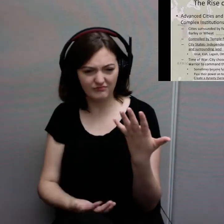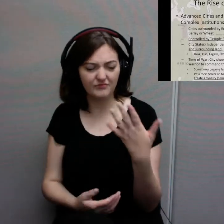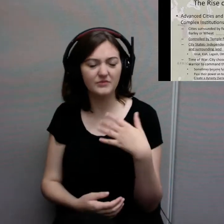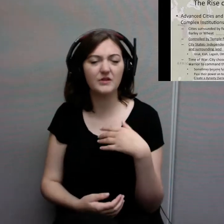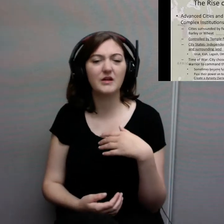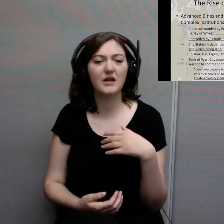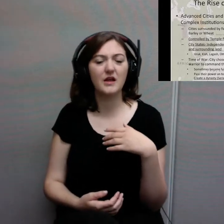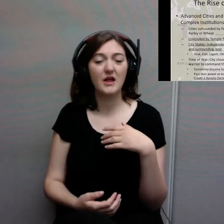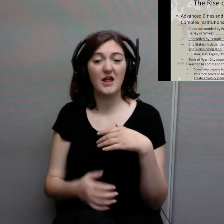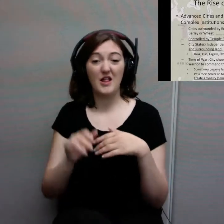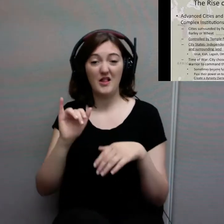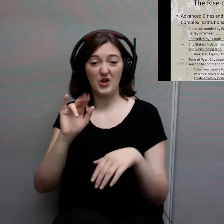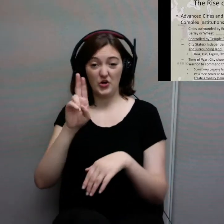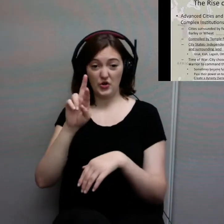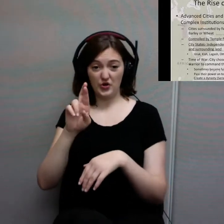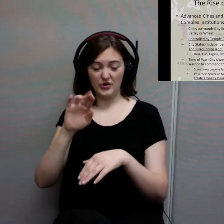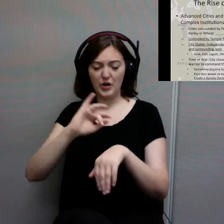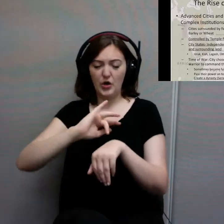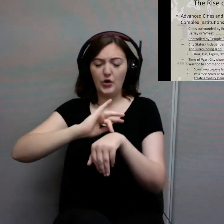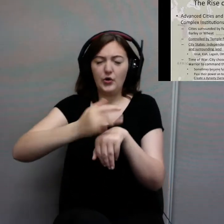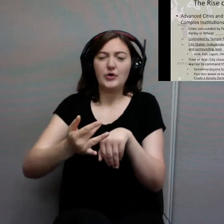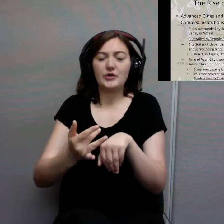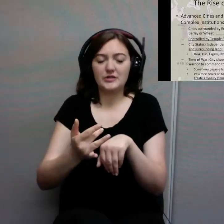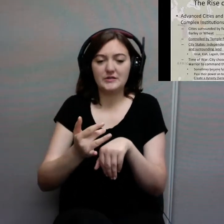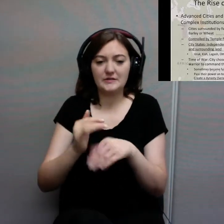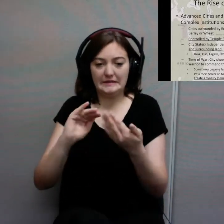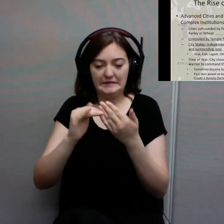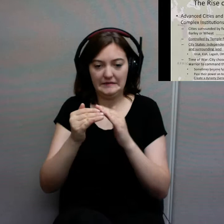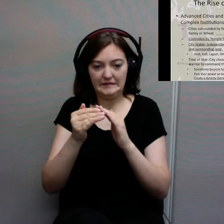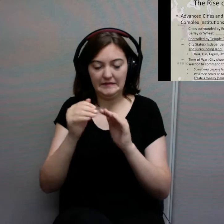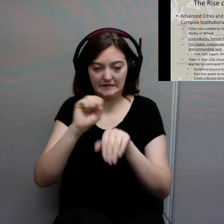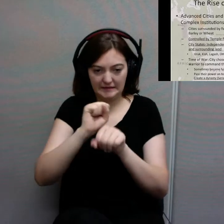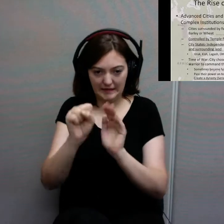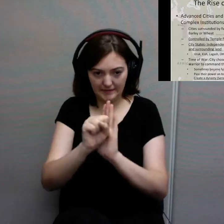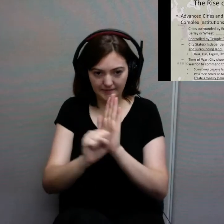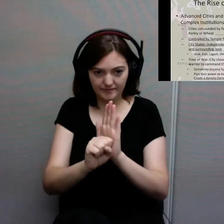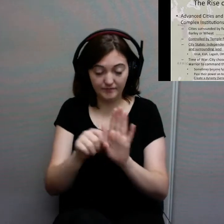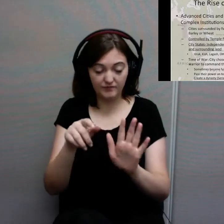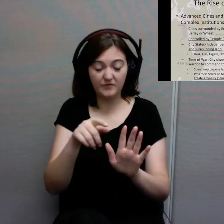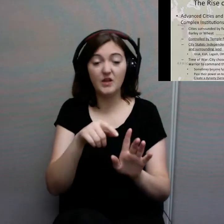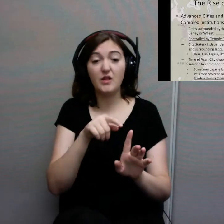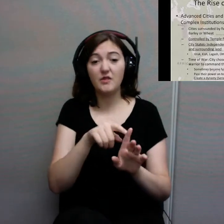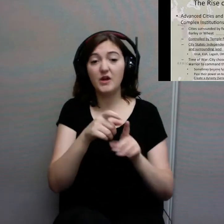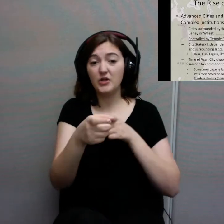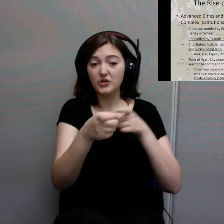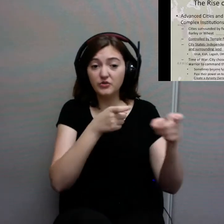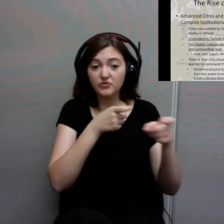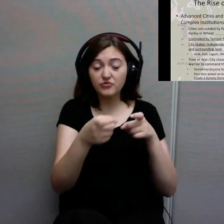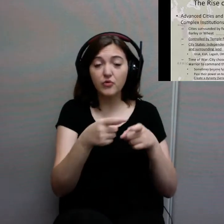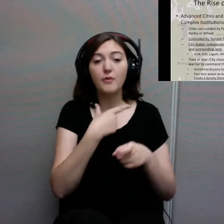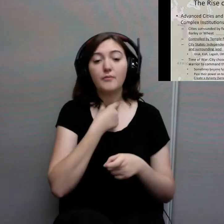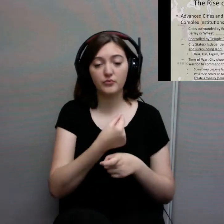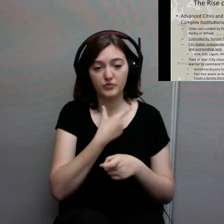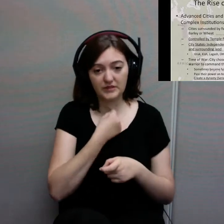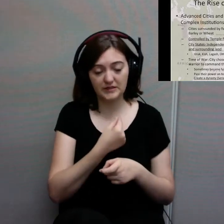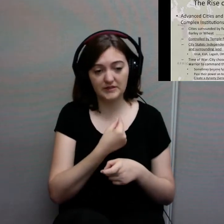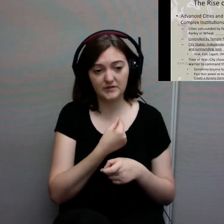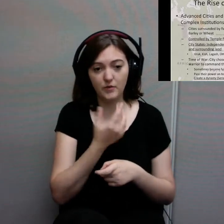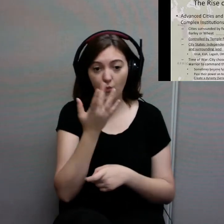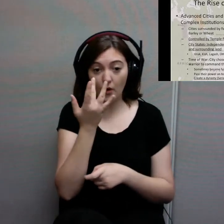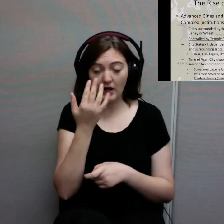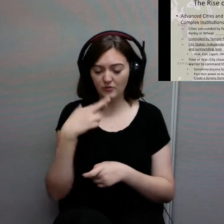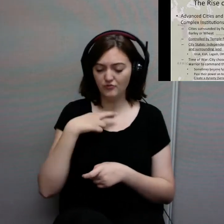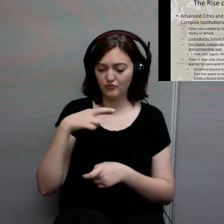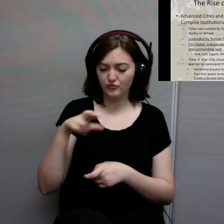Now, these cities are going to be controlled by temple priests because religion is going to be seen as very important to